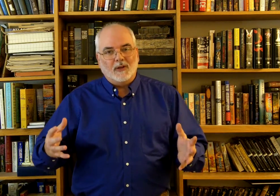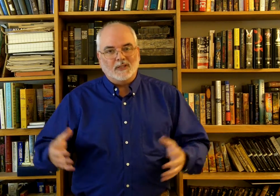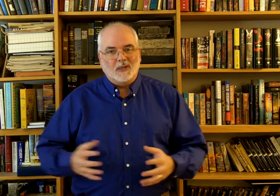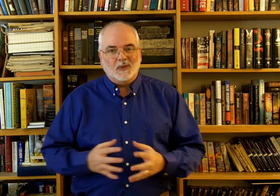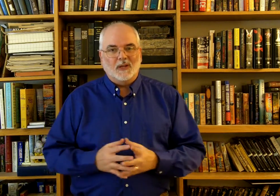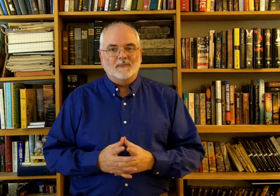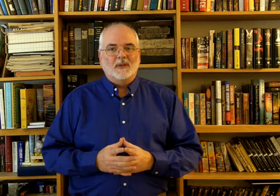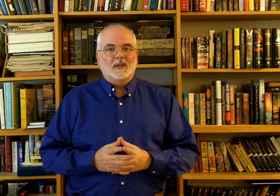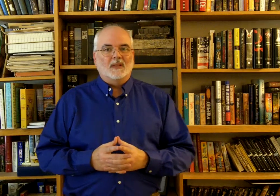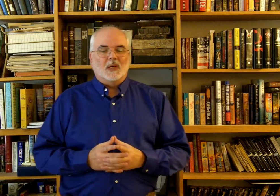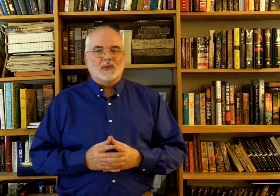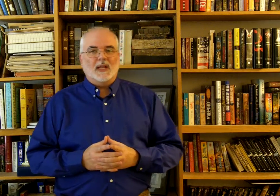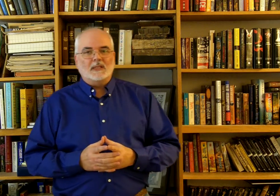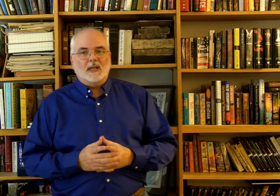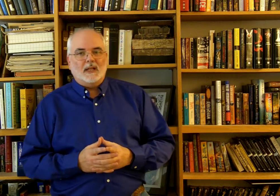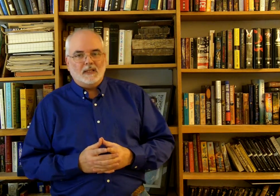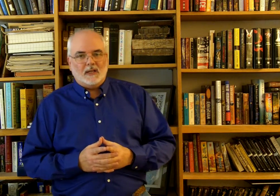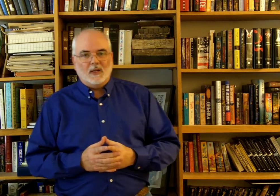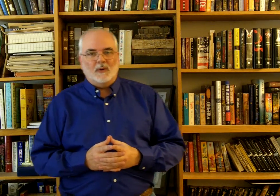slowly. So with that said, let's get going.